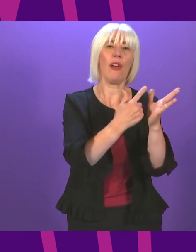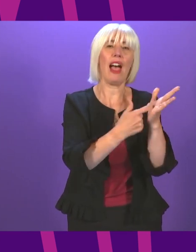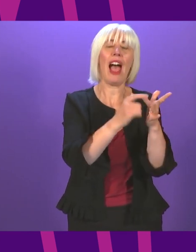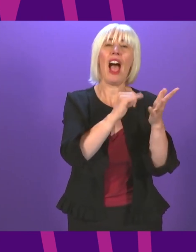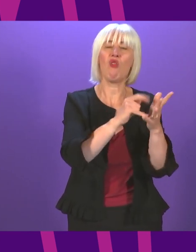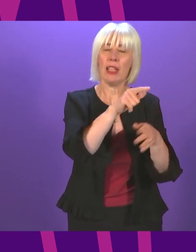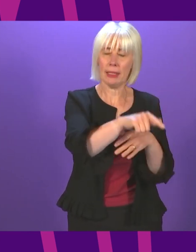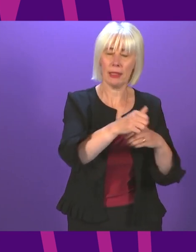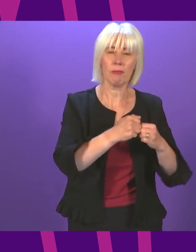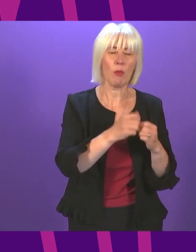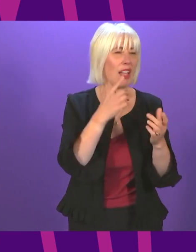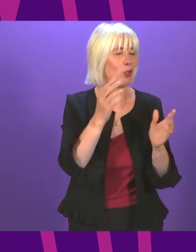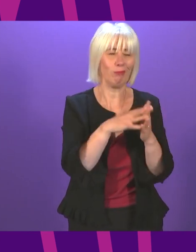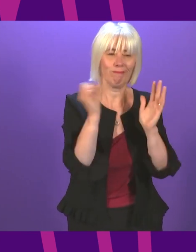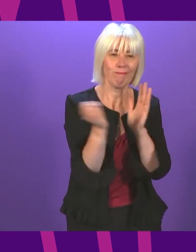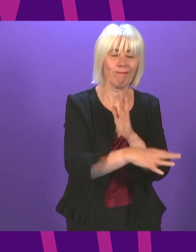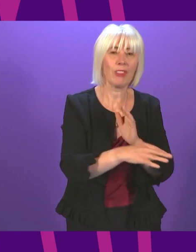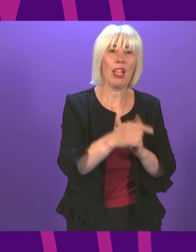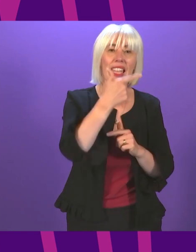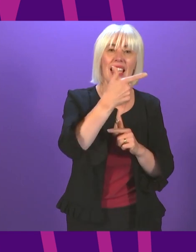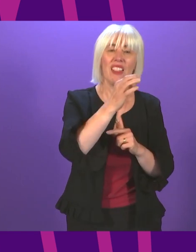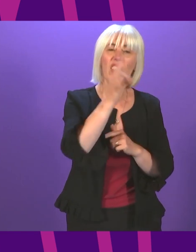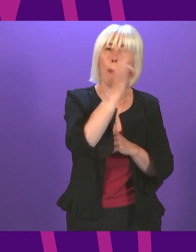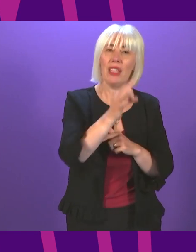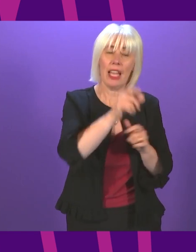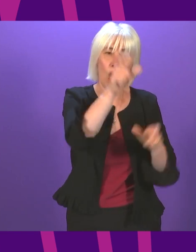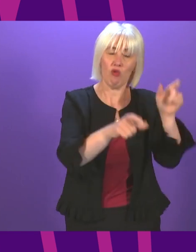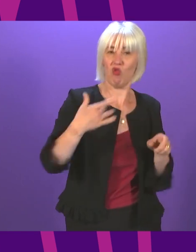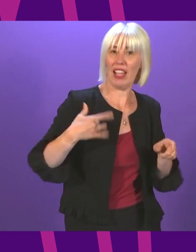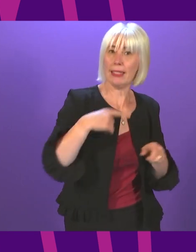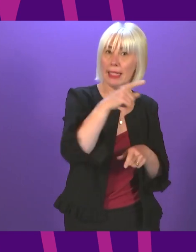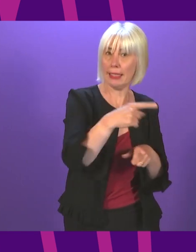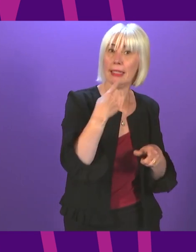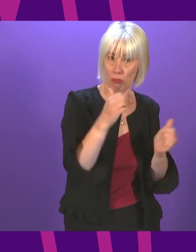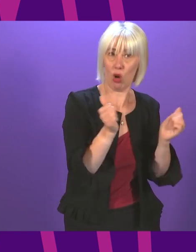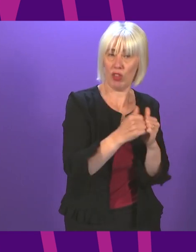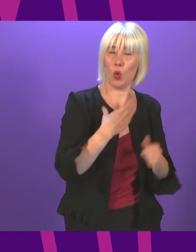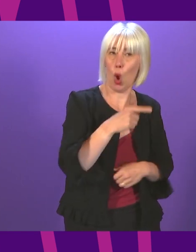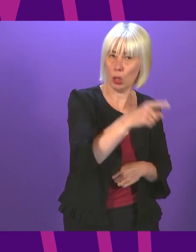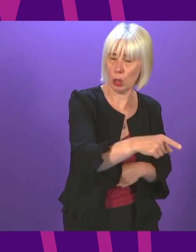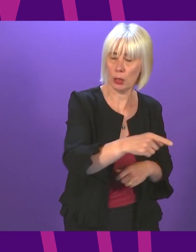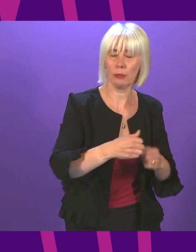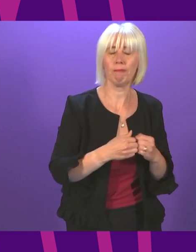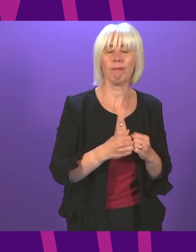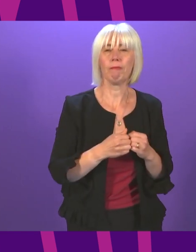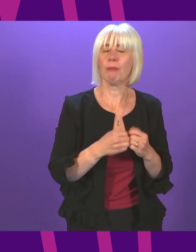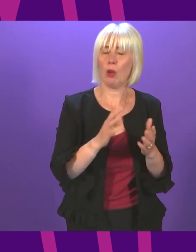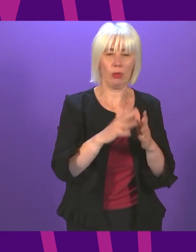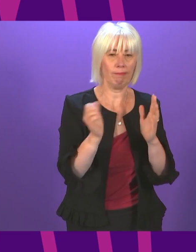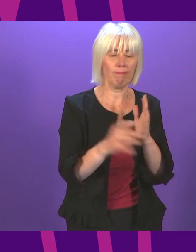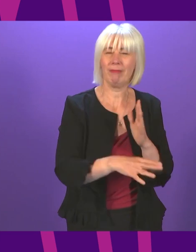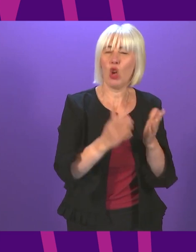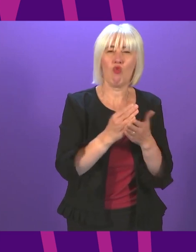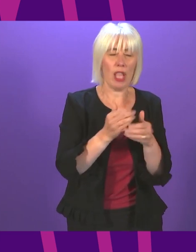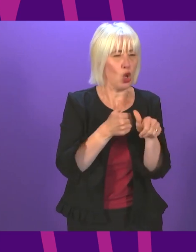than 70% of residents backing the move in a plebiscite which had a higher than 70% turnout there was limited